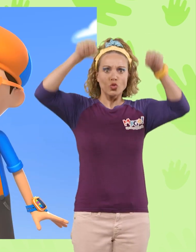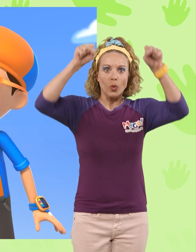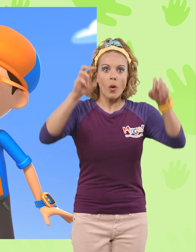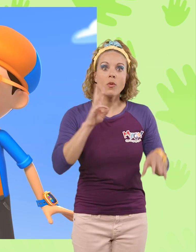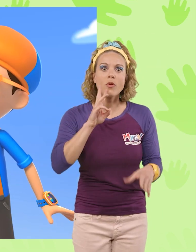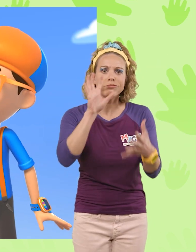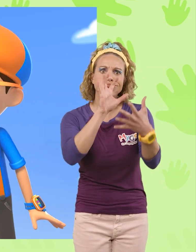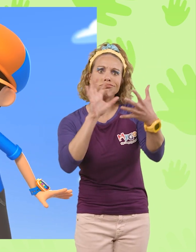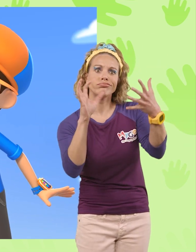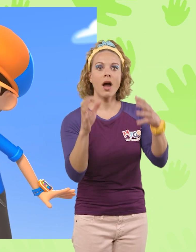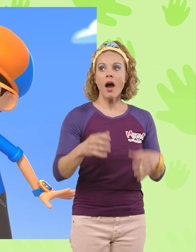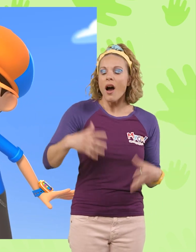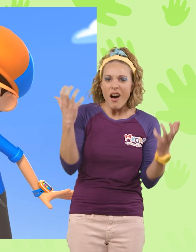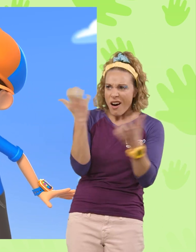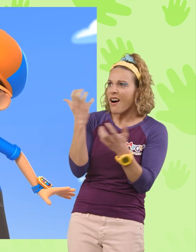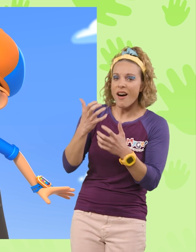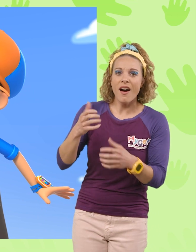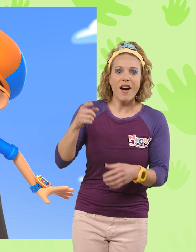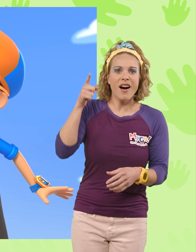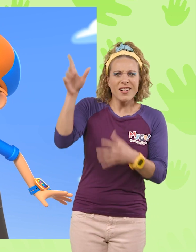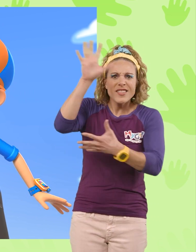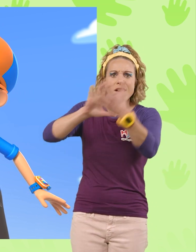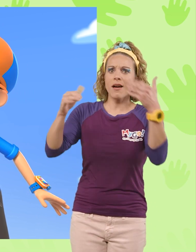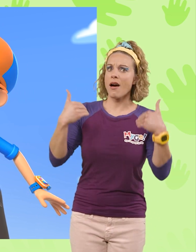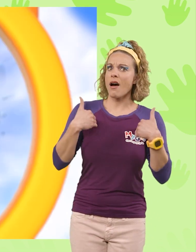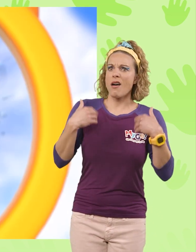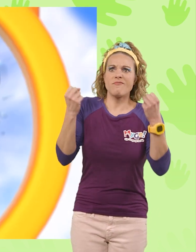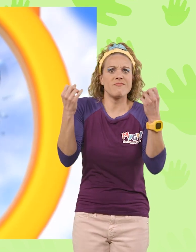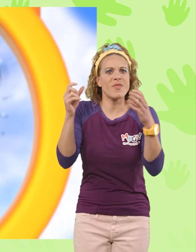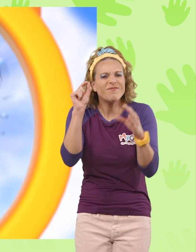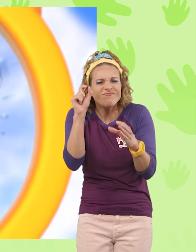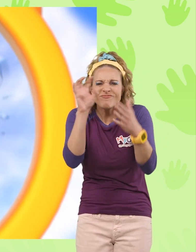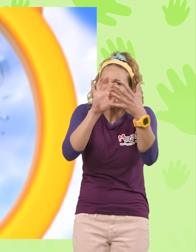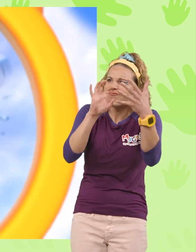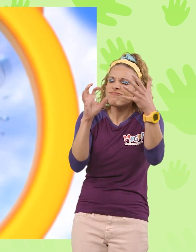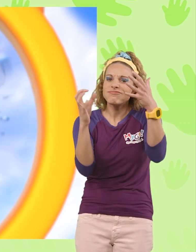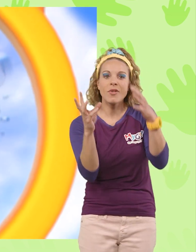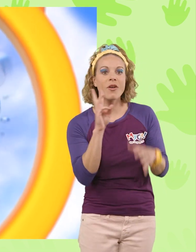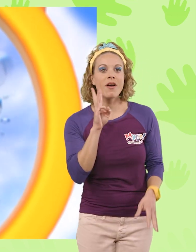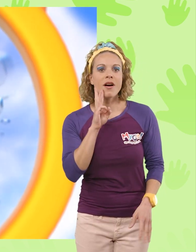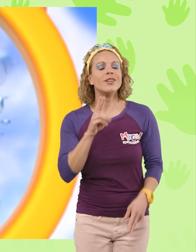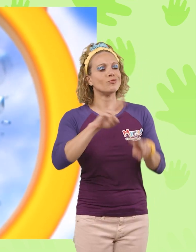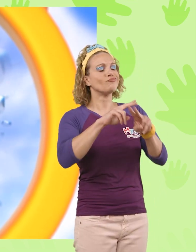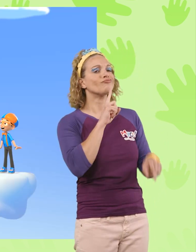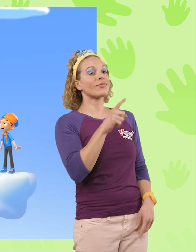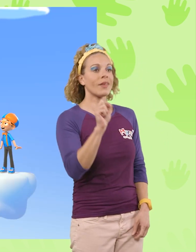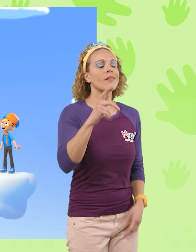air! Wow! This cloud has so many teeny drops of water! Hashtag true! Okay, next